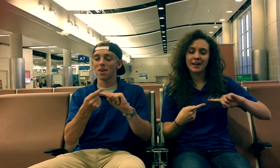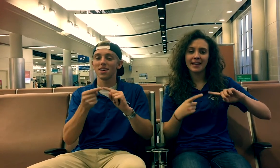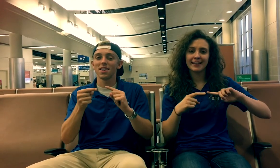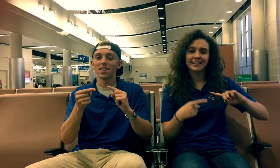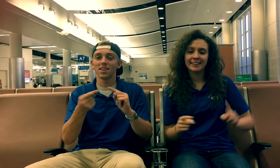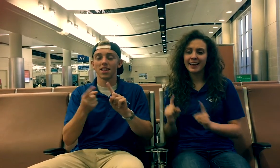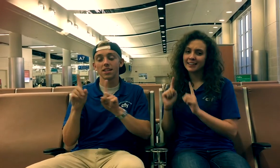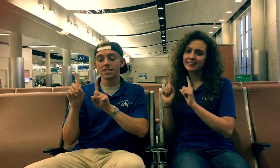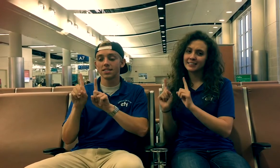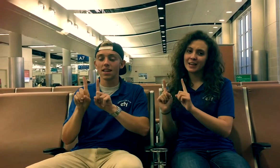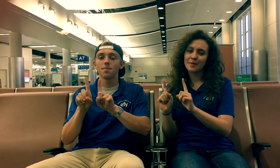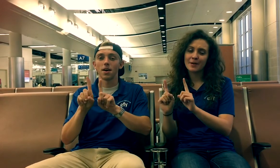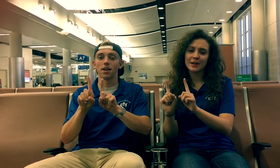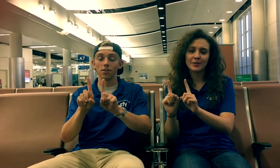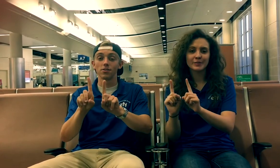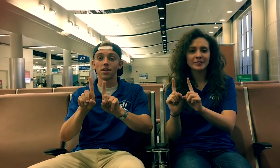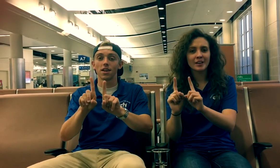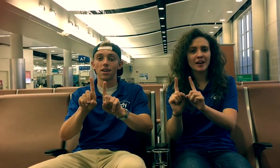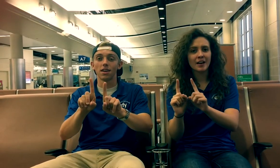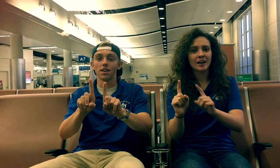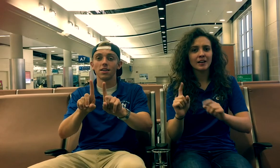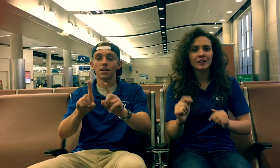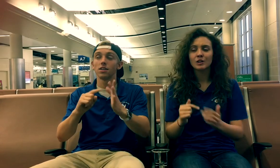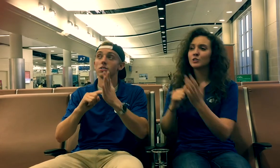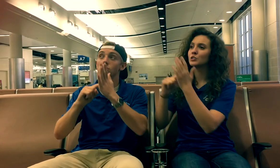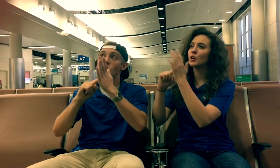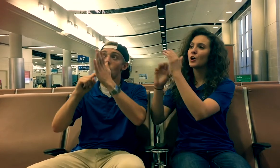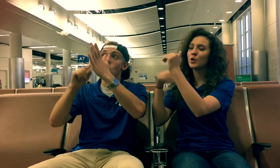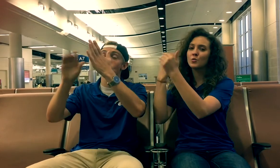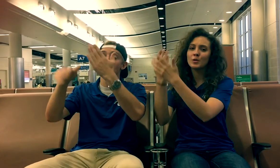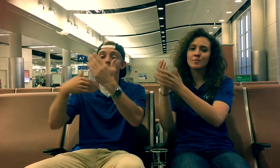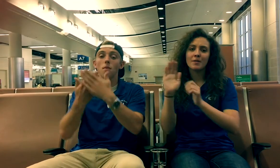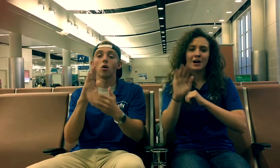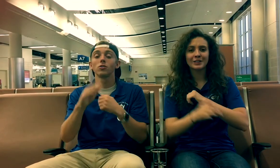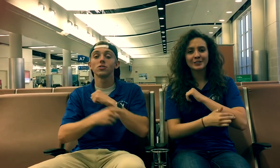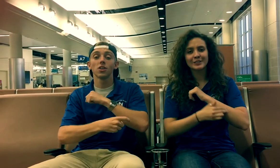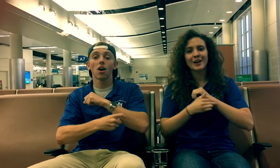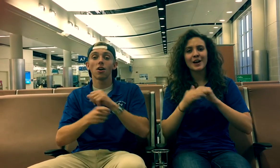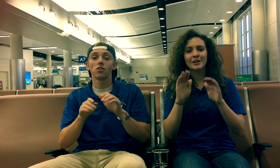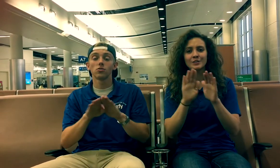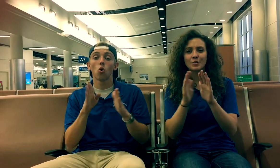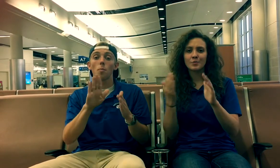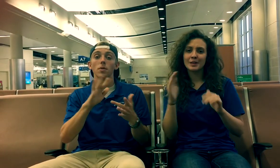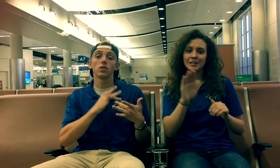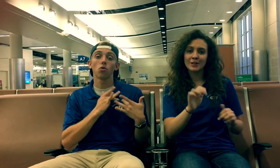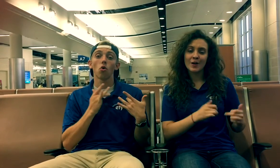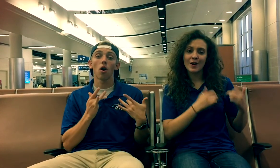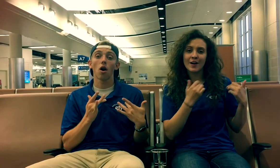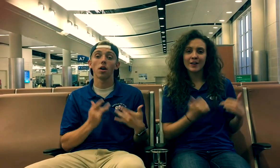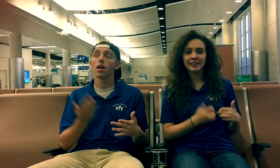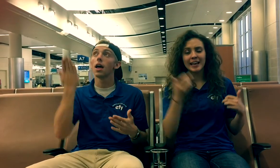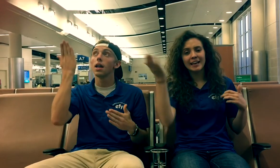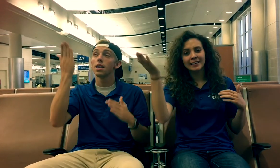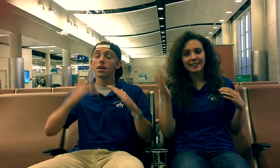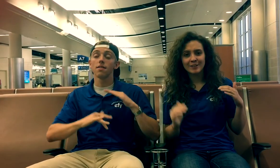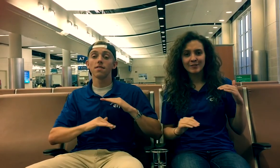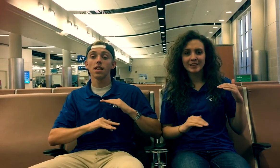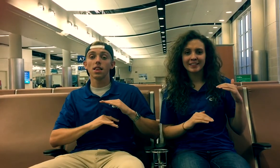pain and stay by your side Show him all your scars, open your heart and he'll fill